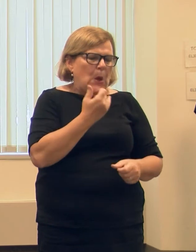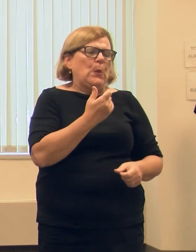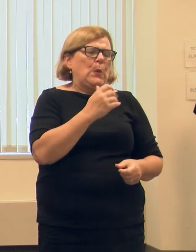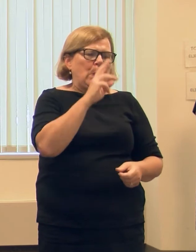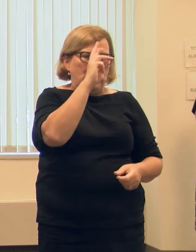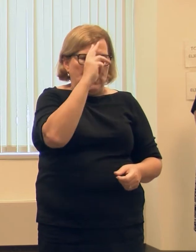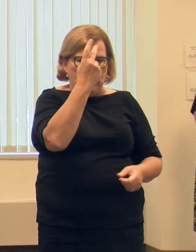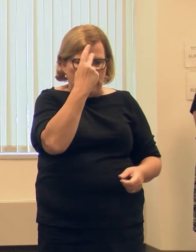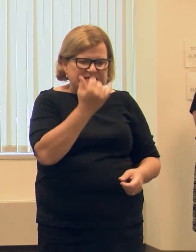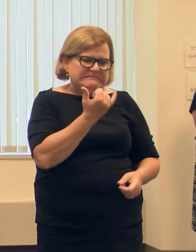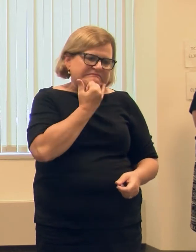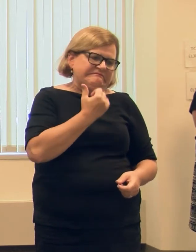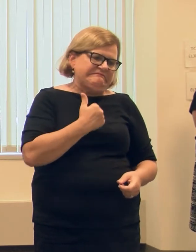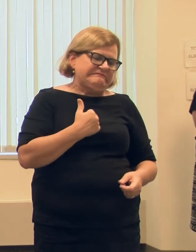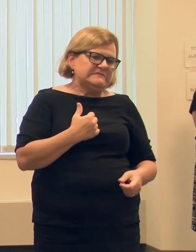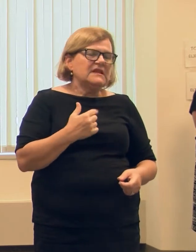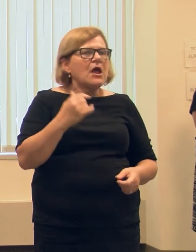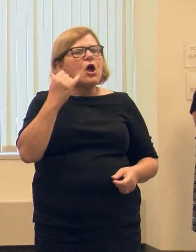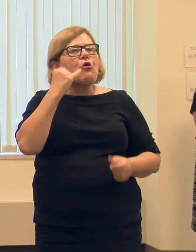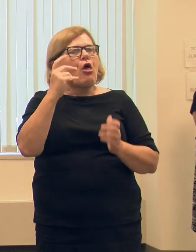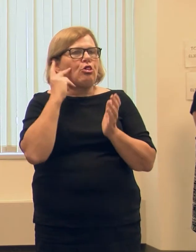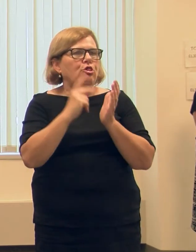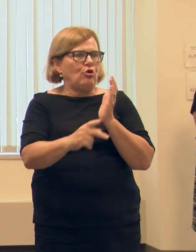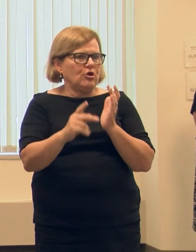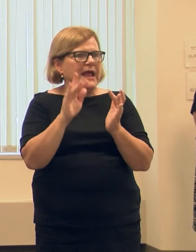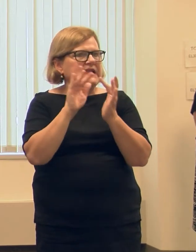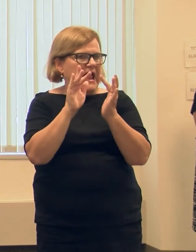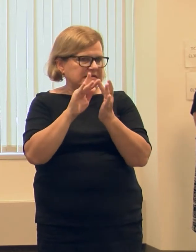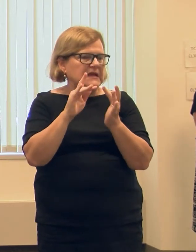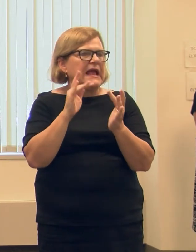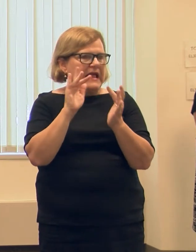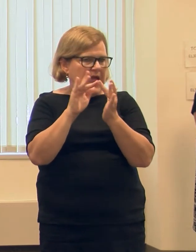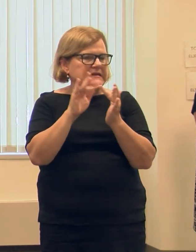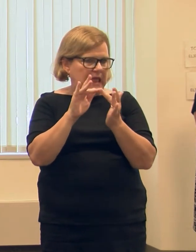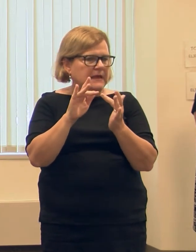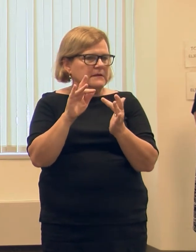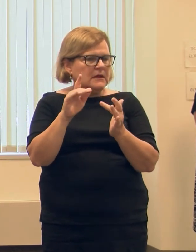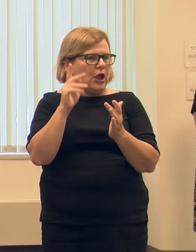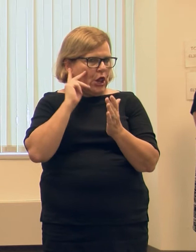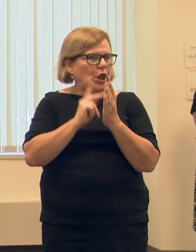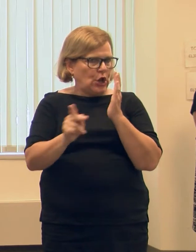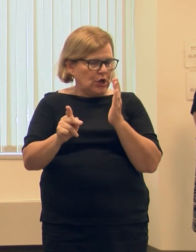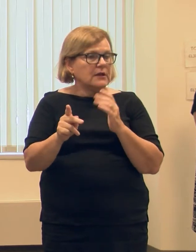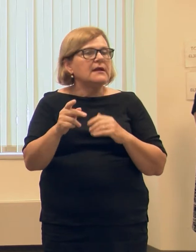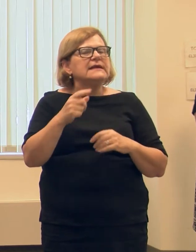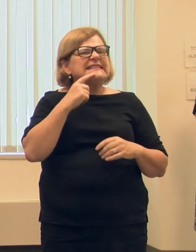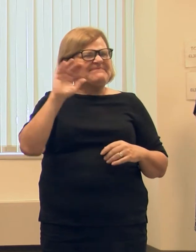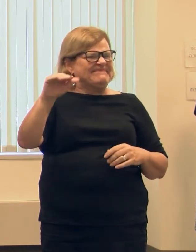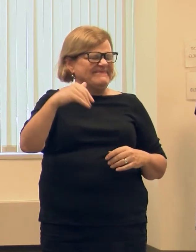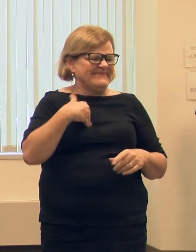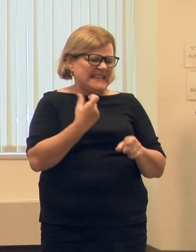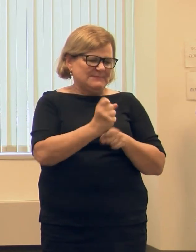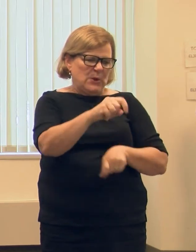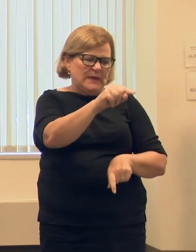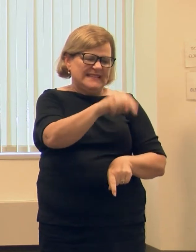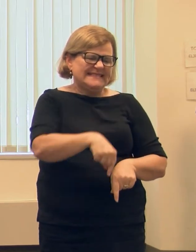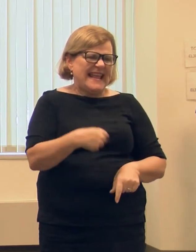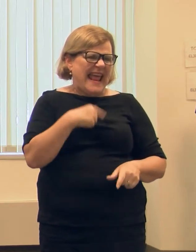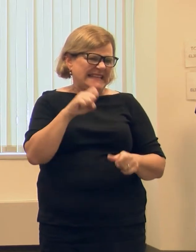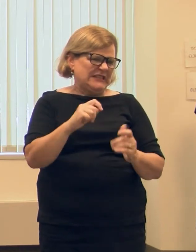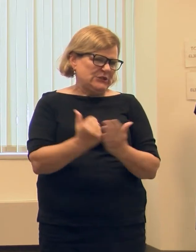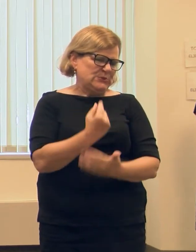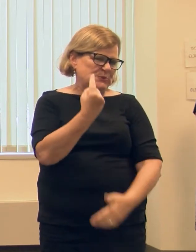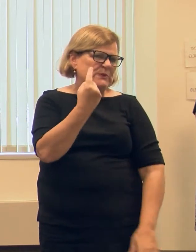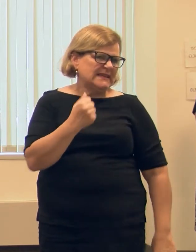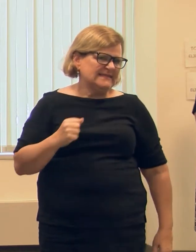changed your mind, you can call your local clerk, contact your local clerk, I shouldn't say call, and say, I've spoiled my ballot. I need